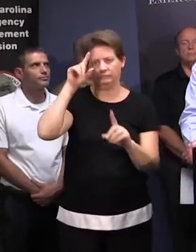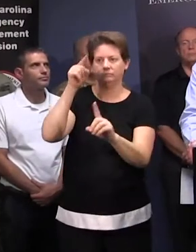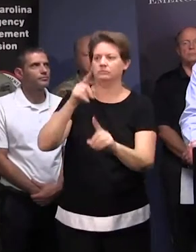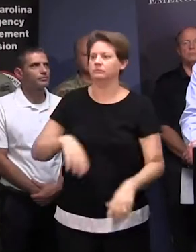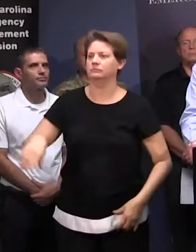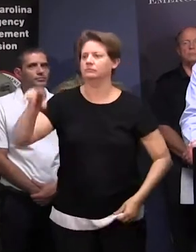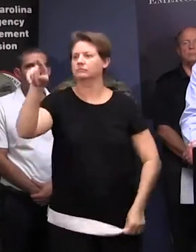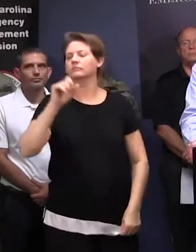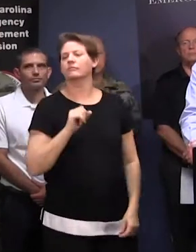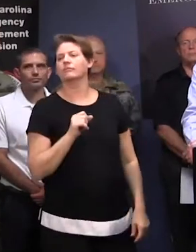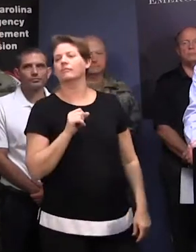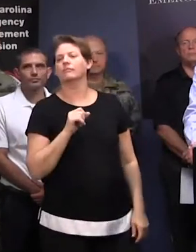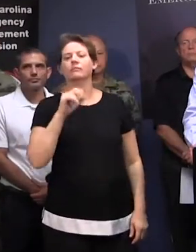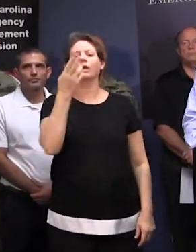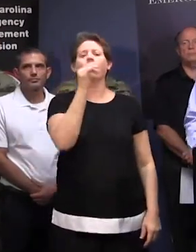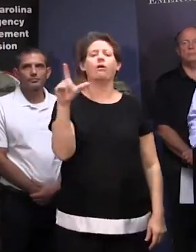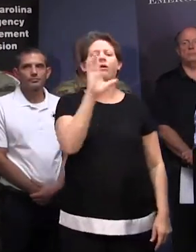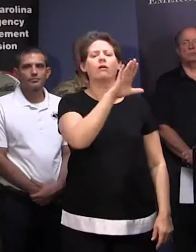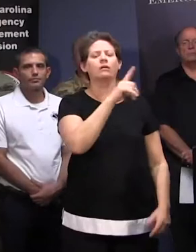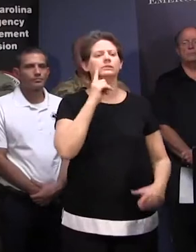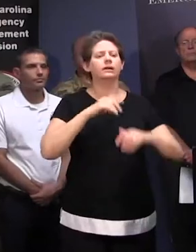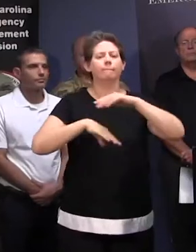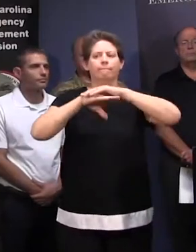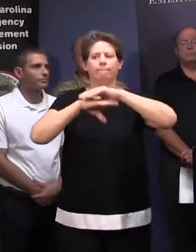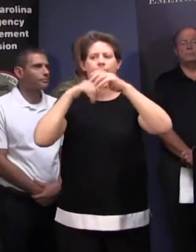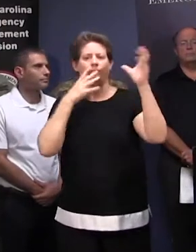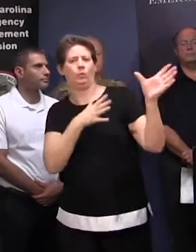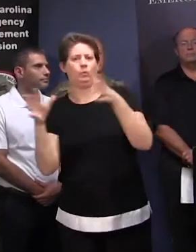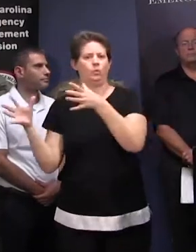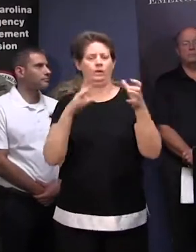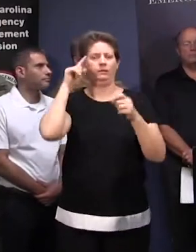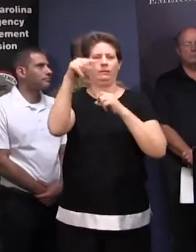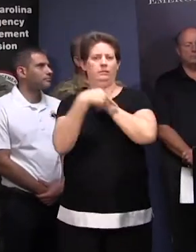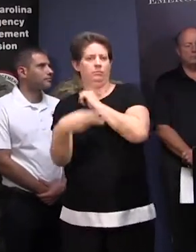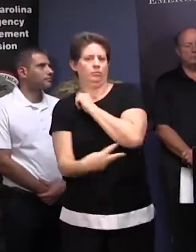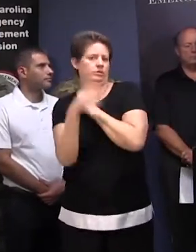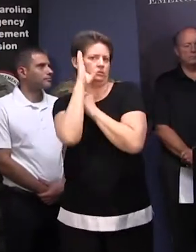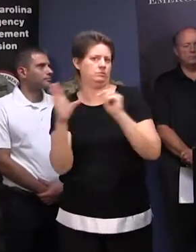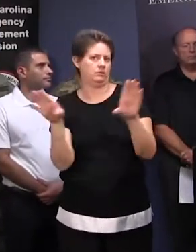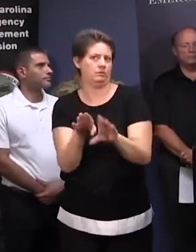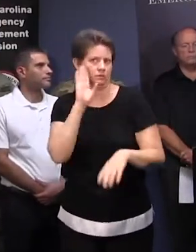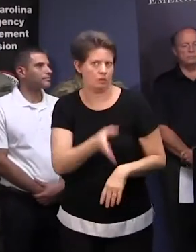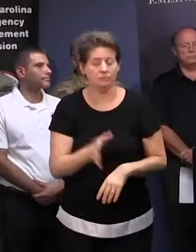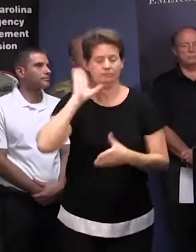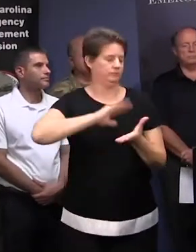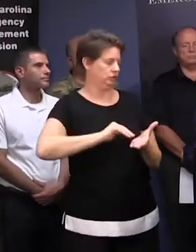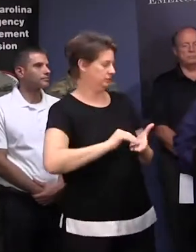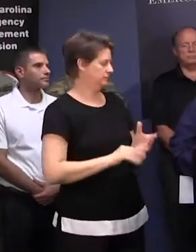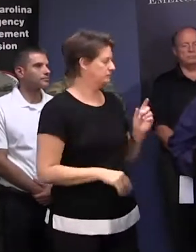Secretary Hall, is there a threshold of wind for which the bridges would be closed? Excuse me. Pardon me, sir.